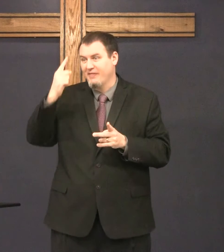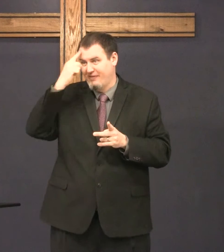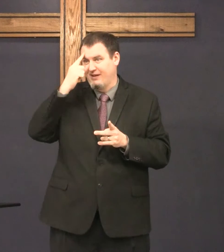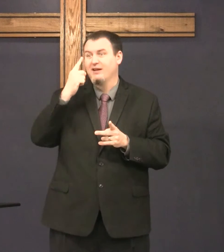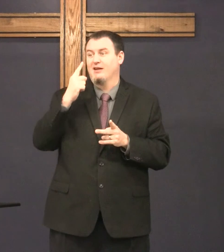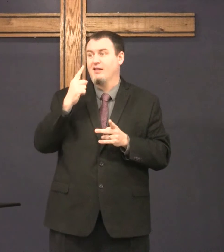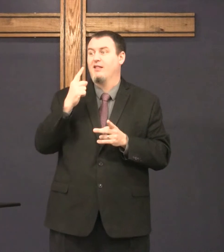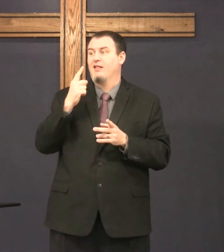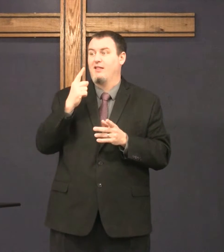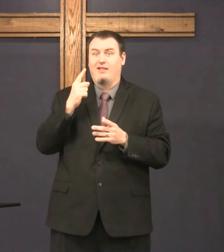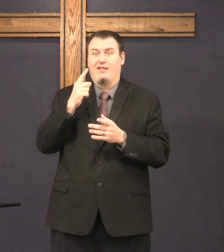And some people thought